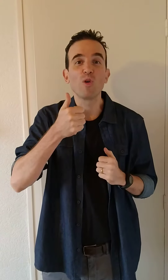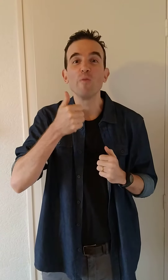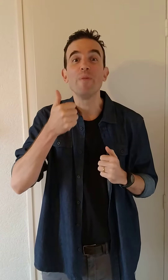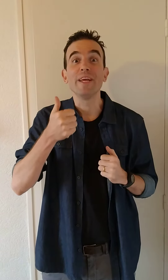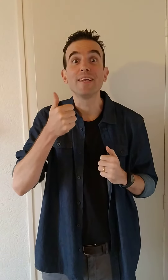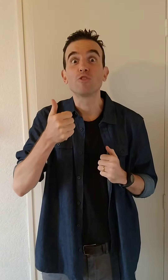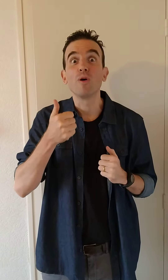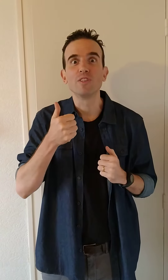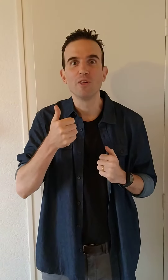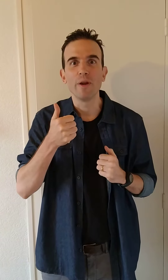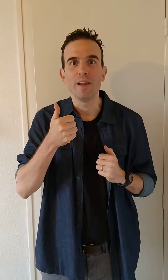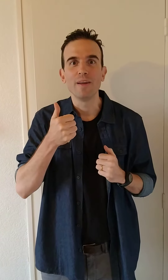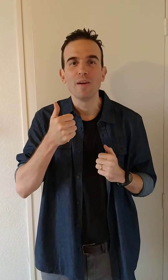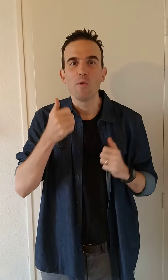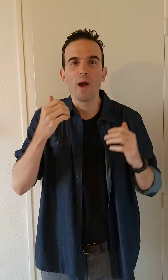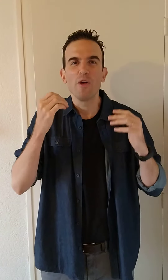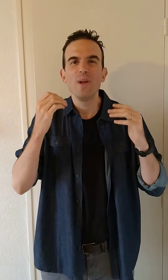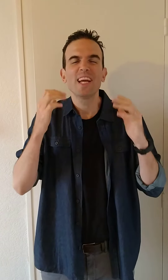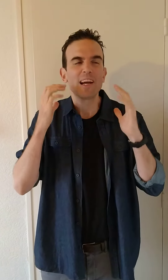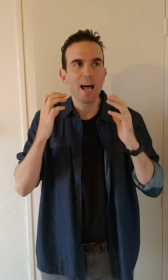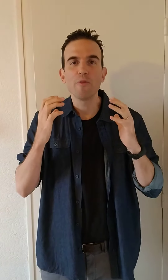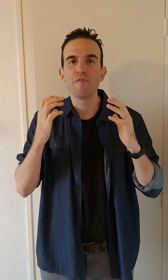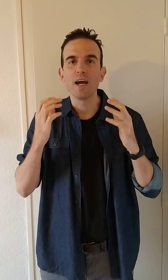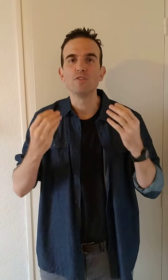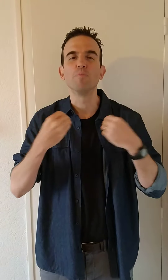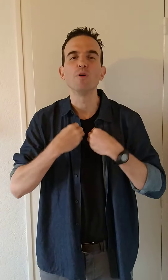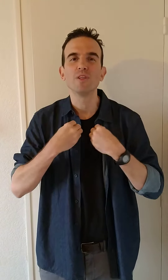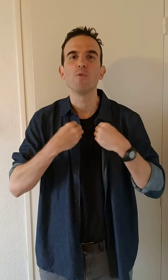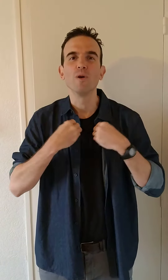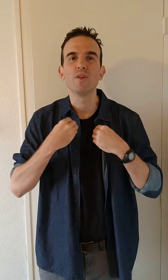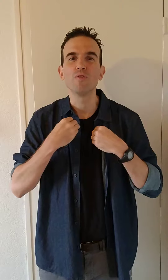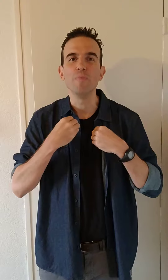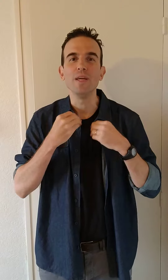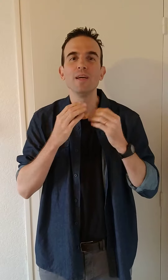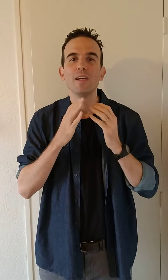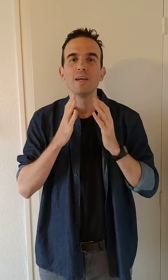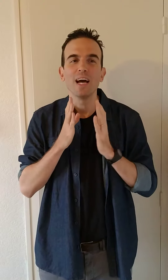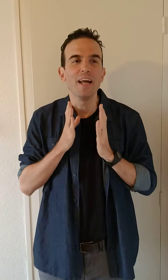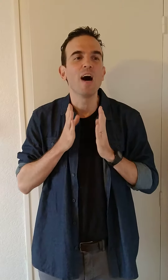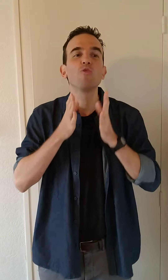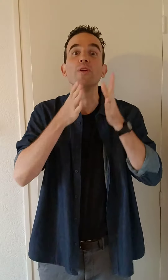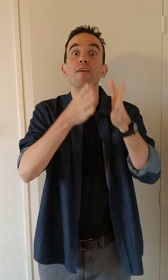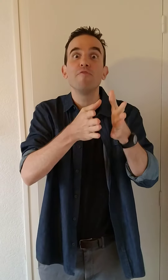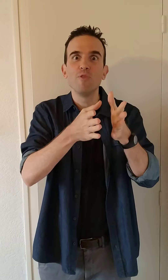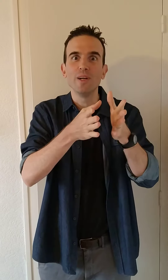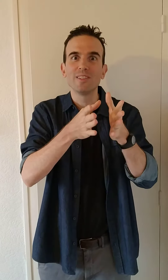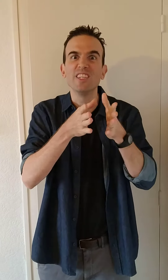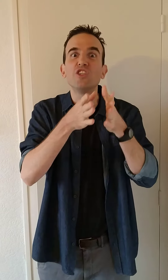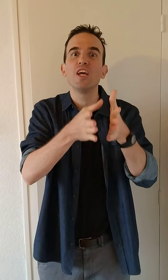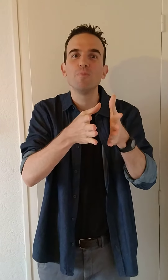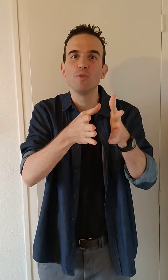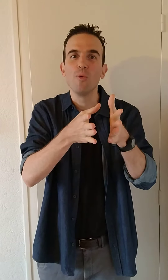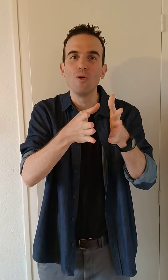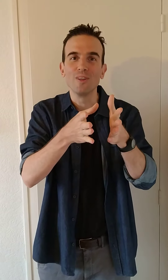called Being Extraordinary, where I really clarified the person I wanted to be and how to influence and shape the world